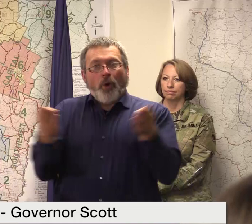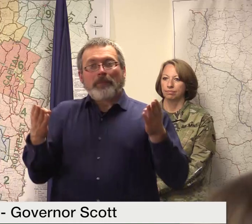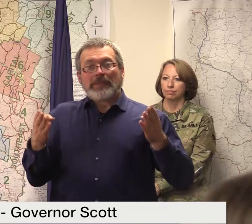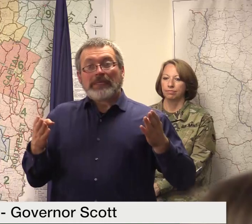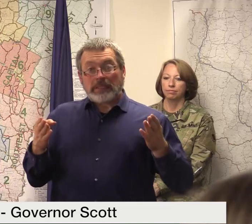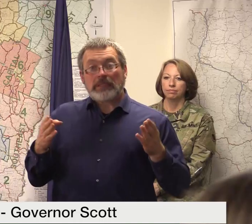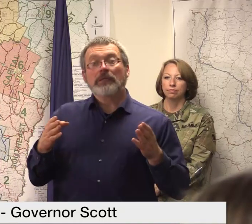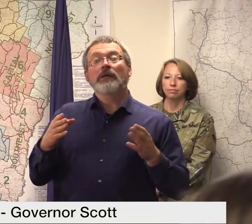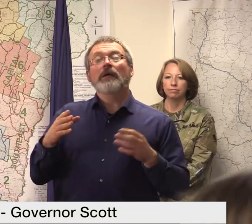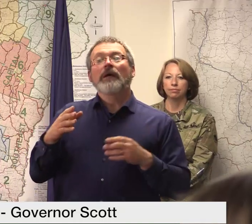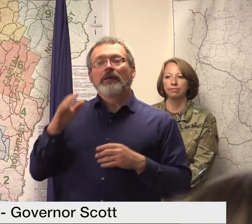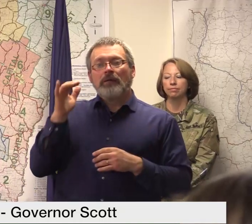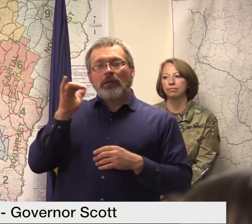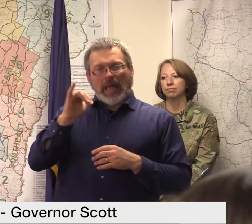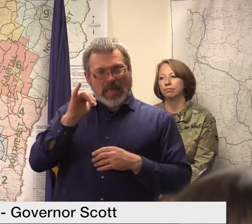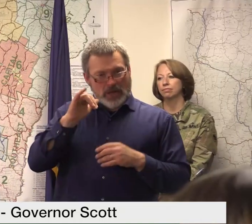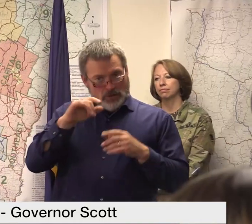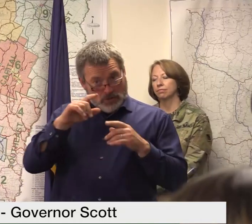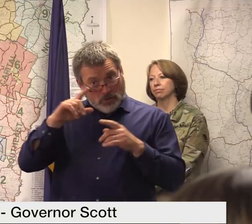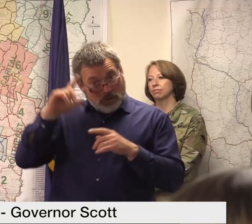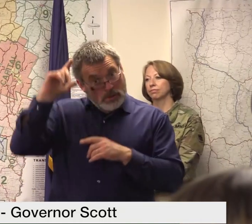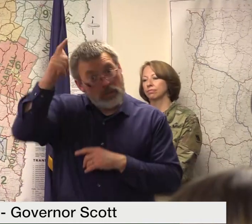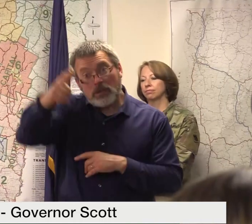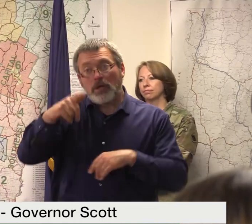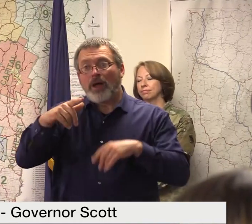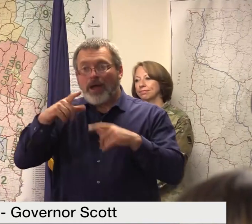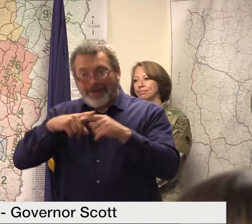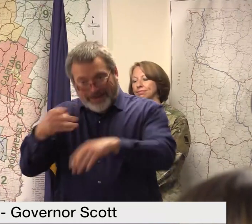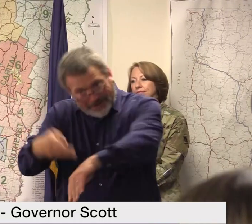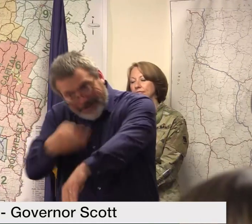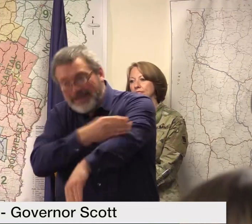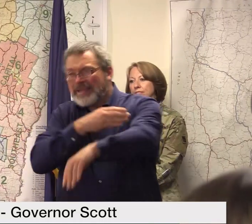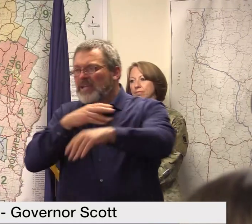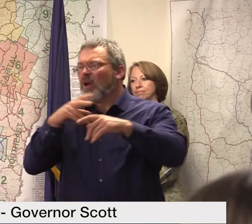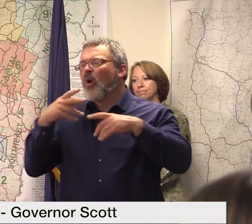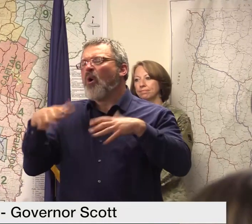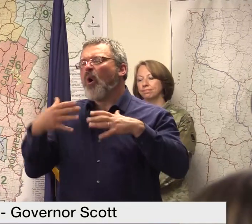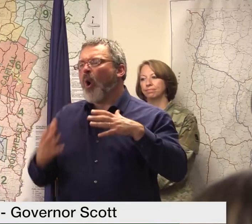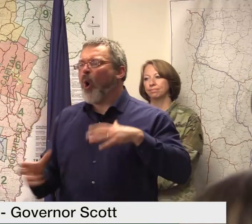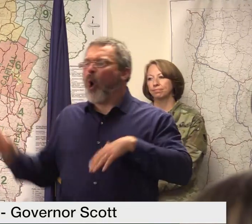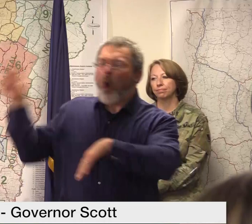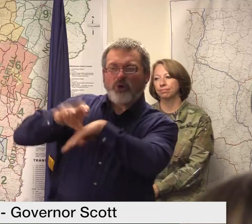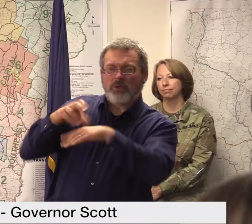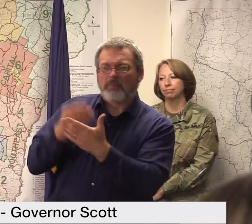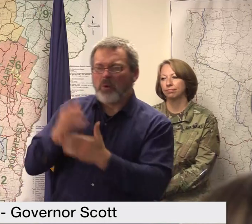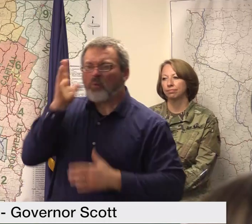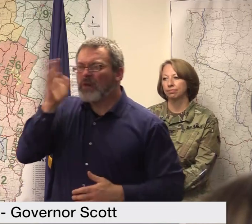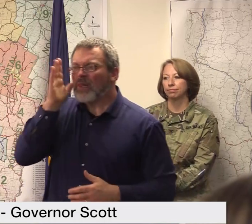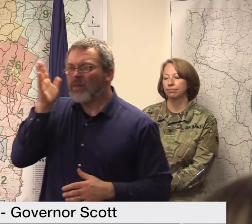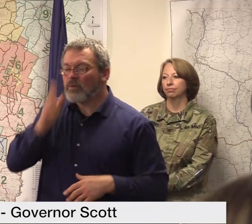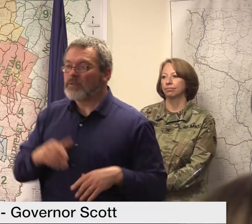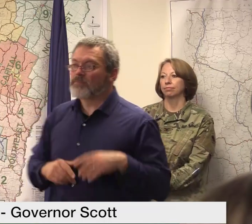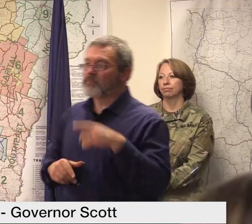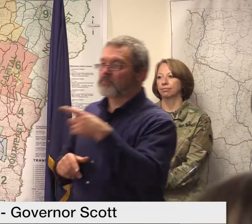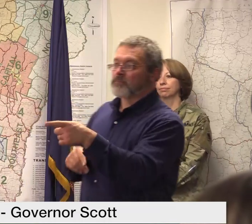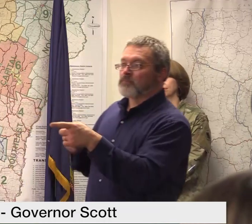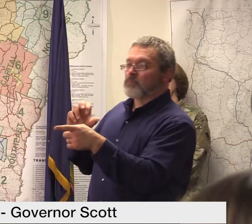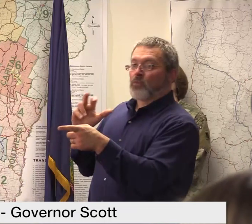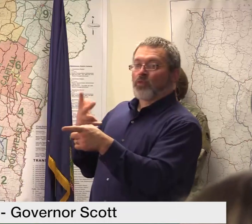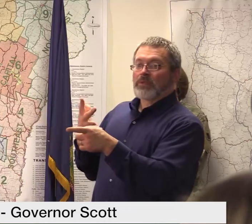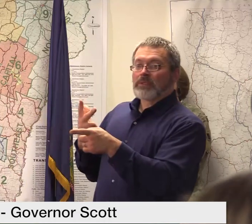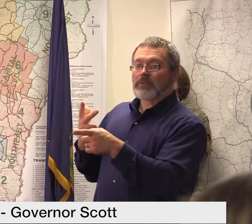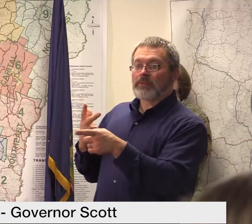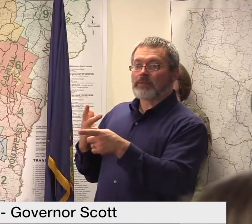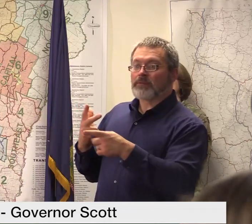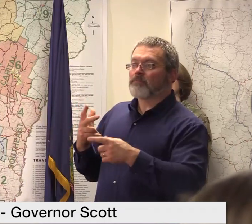Governor what is it maybe for the secretary what is your message to the launchers who might be frustrated by the inconvenience of having to take